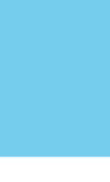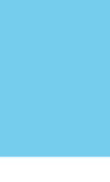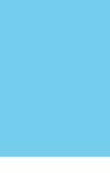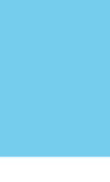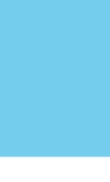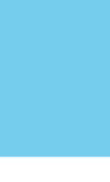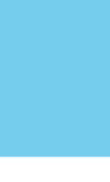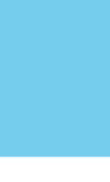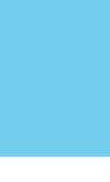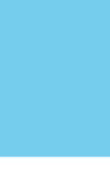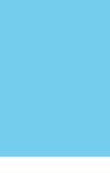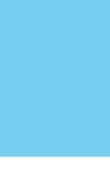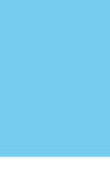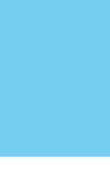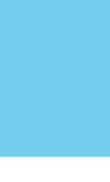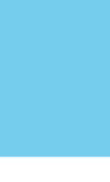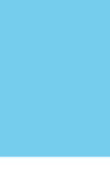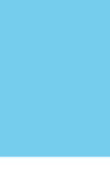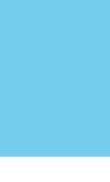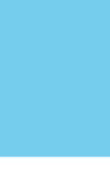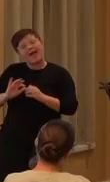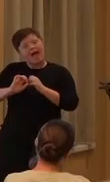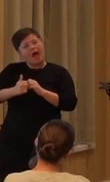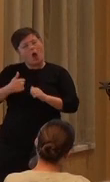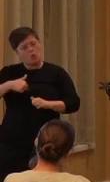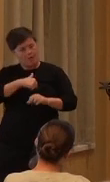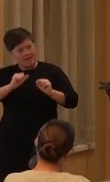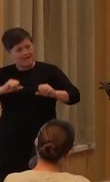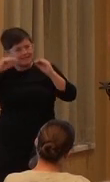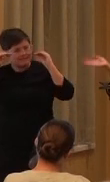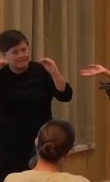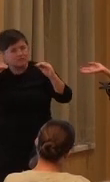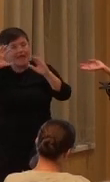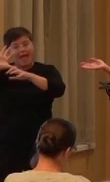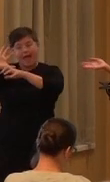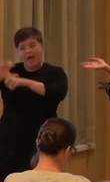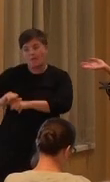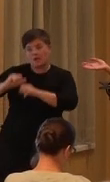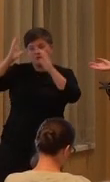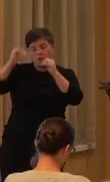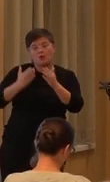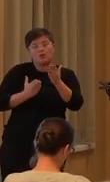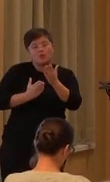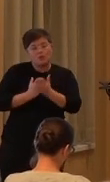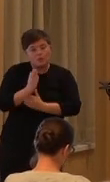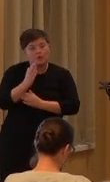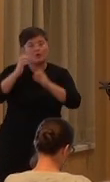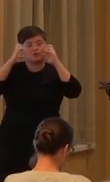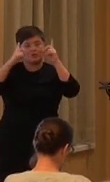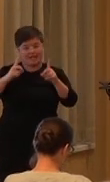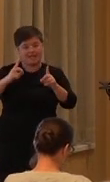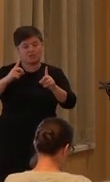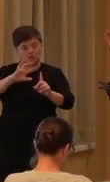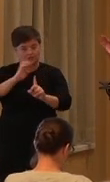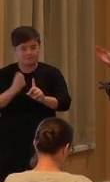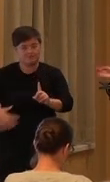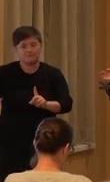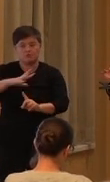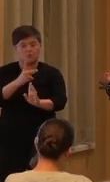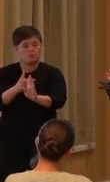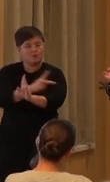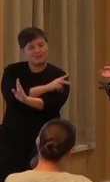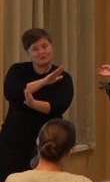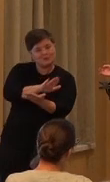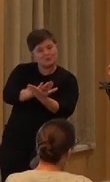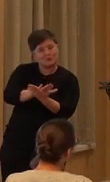close today by describing some of the ways that we can teach habits of hope across the educational spectrum. So, from like preschoolers